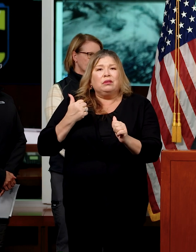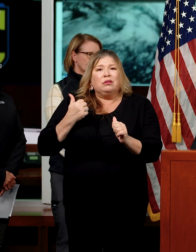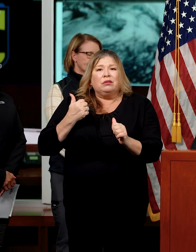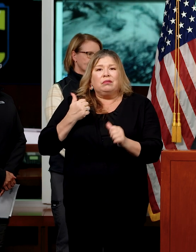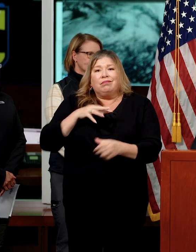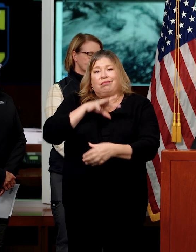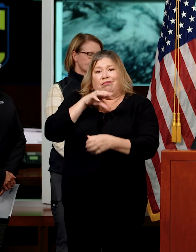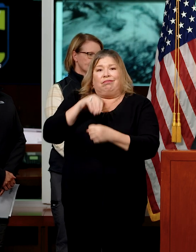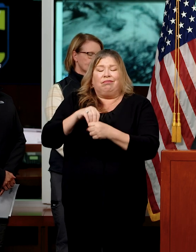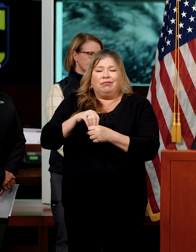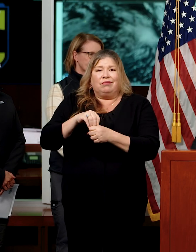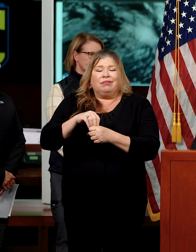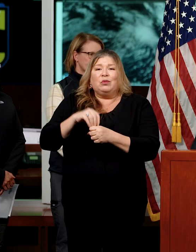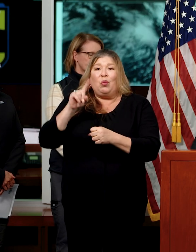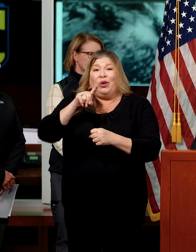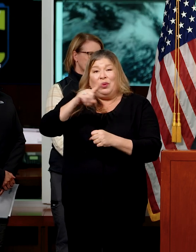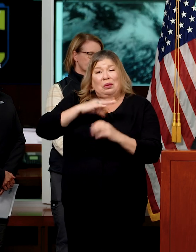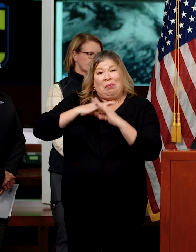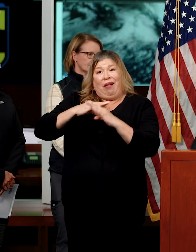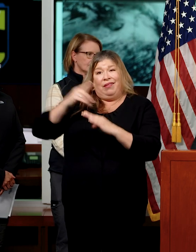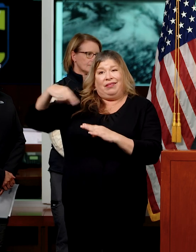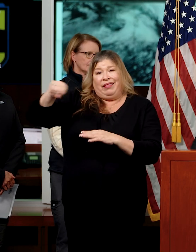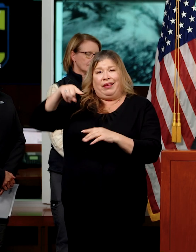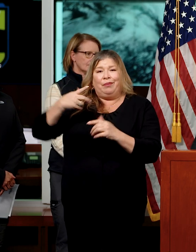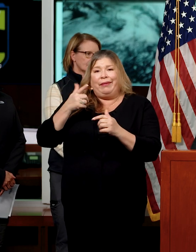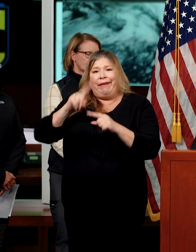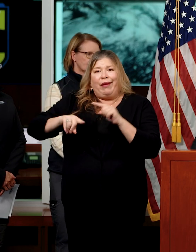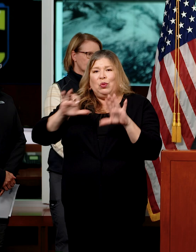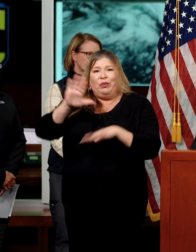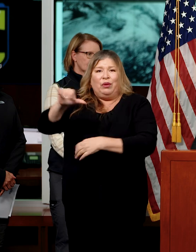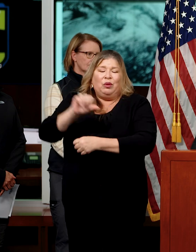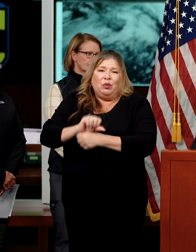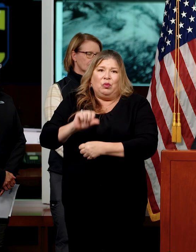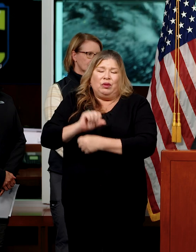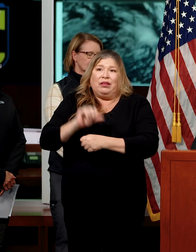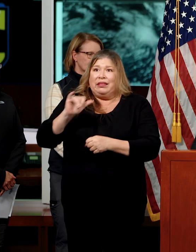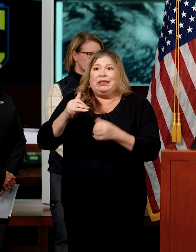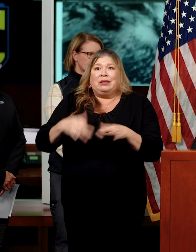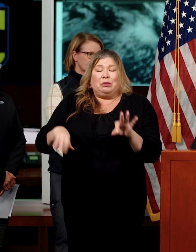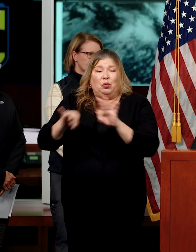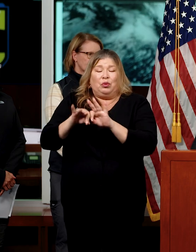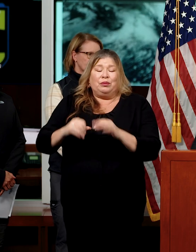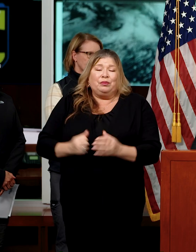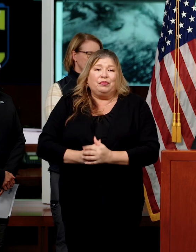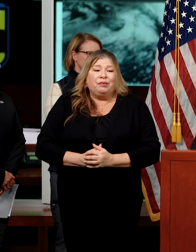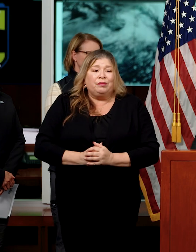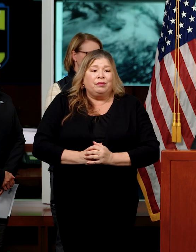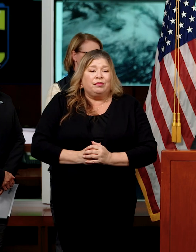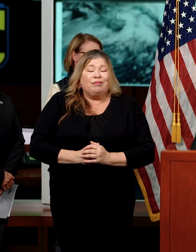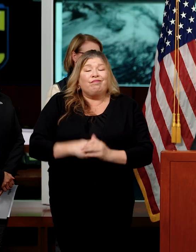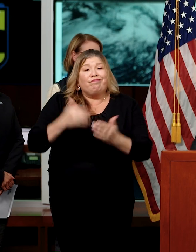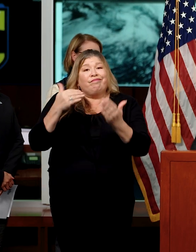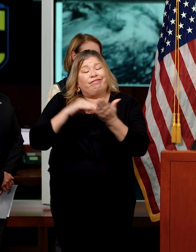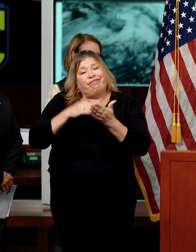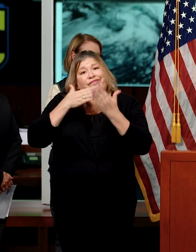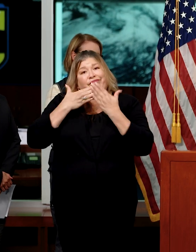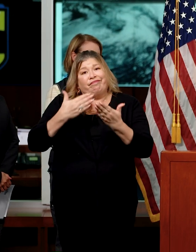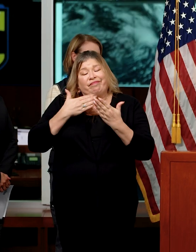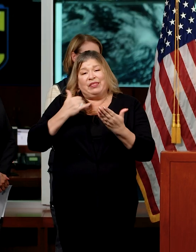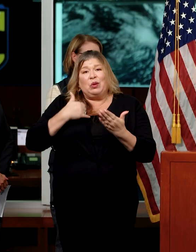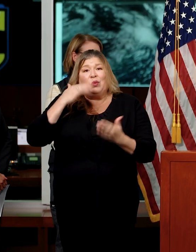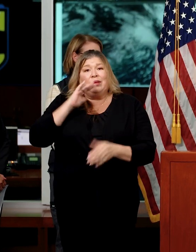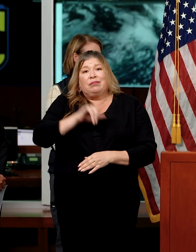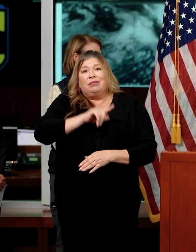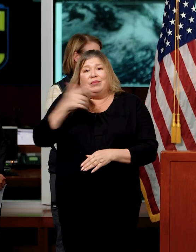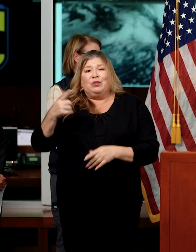a place where you're blocking them from doing the work that is essential to all of them. So thank you. And with that, I believe I